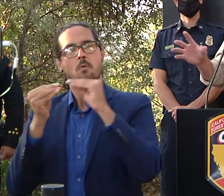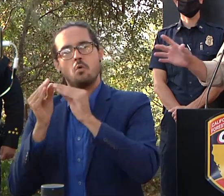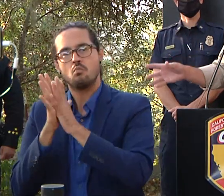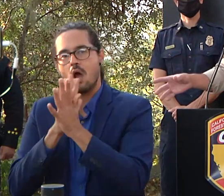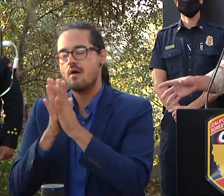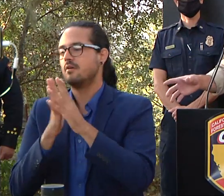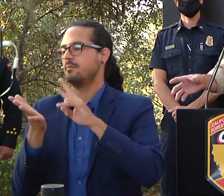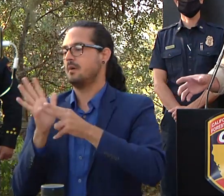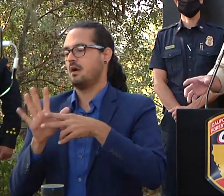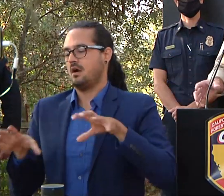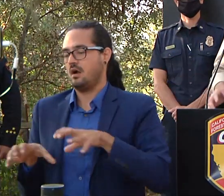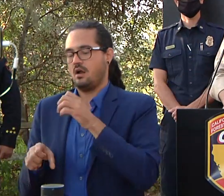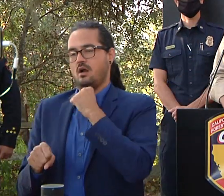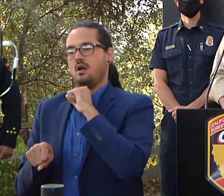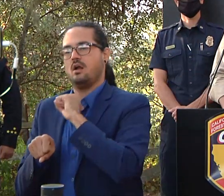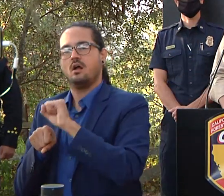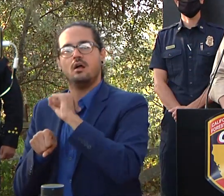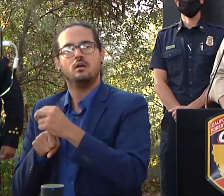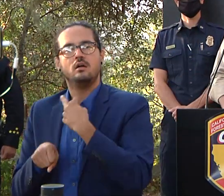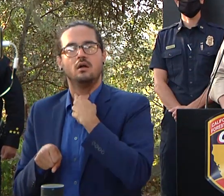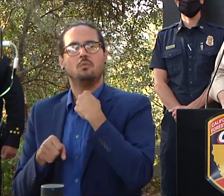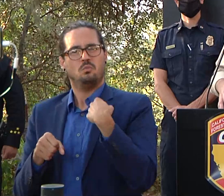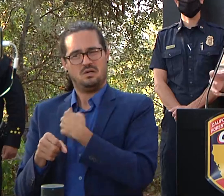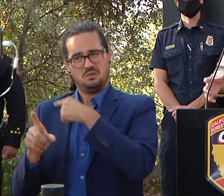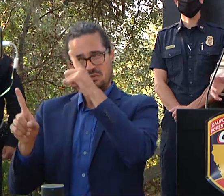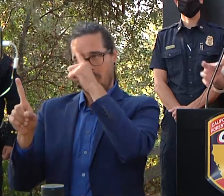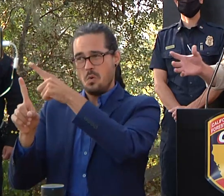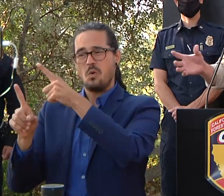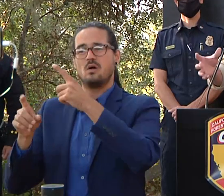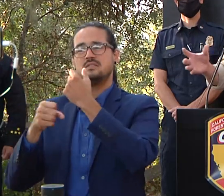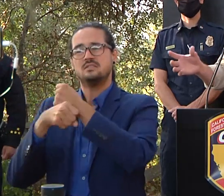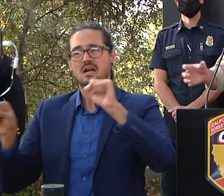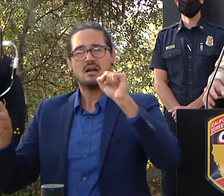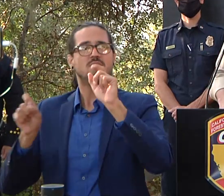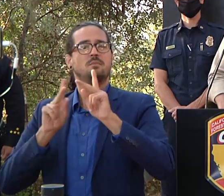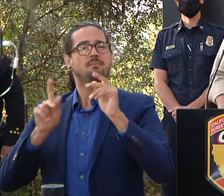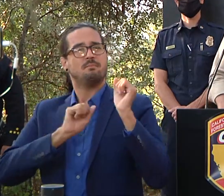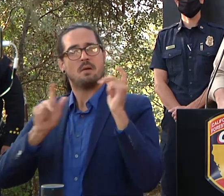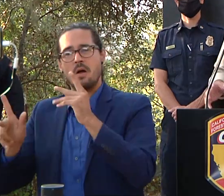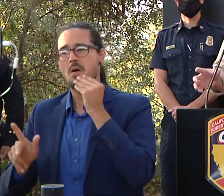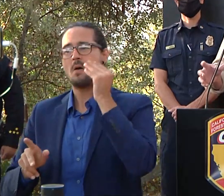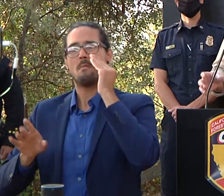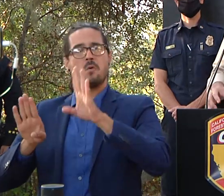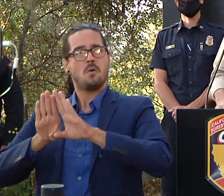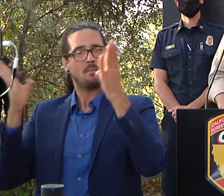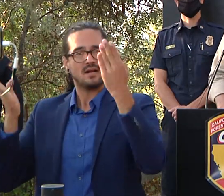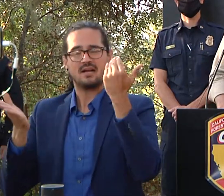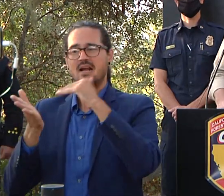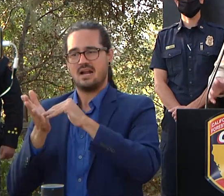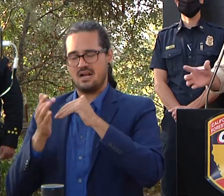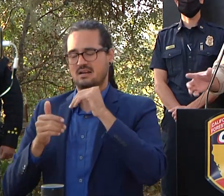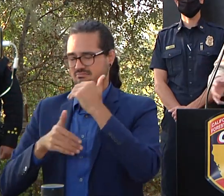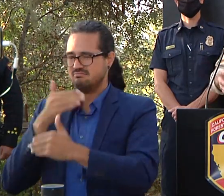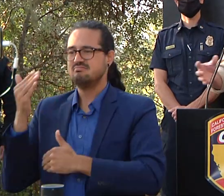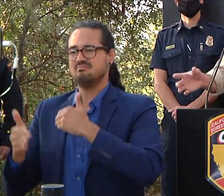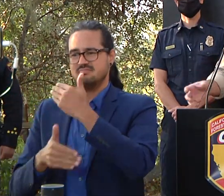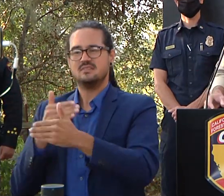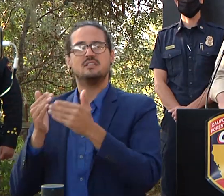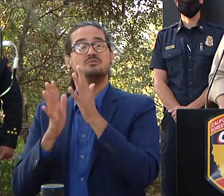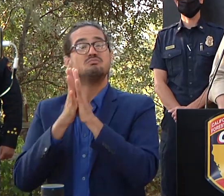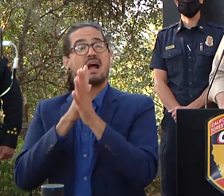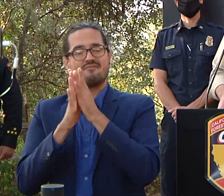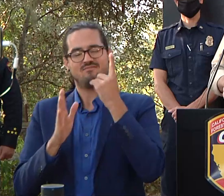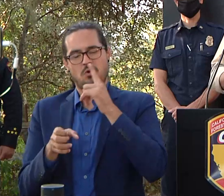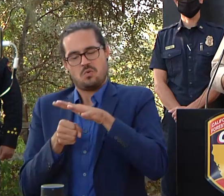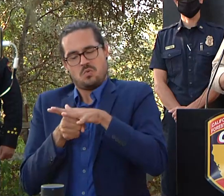is systematically get people back to their homes and uh and still allow for for you know an efficient flow of traffic and that sort of thing for people that are working